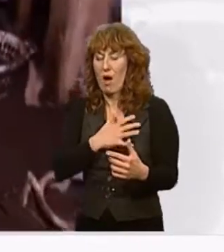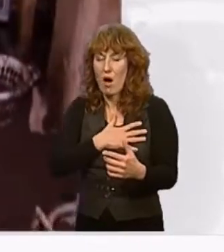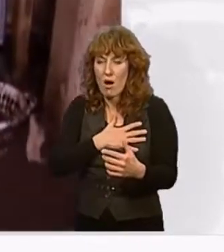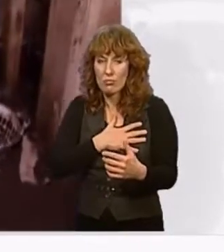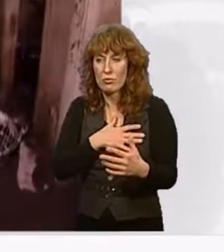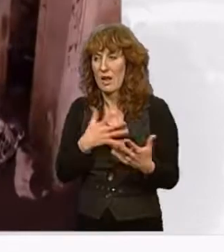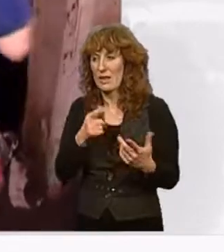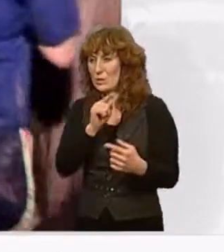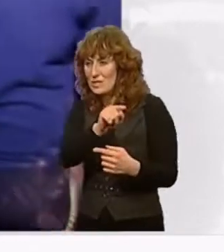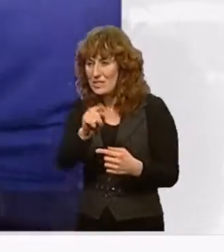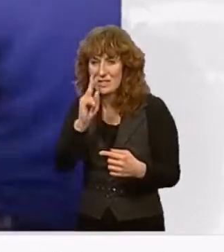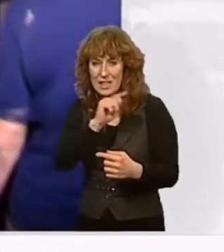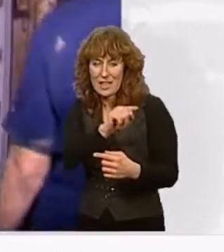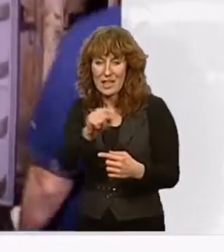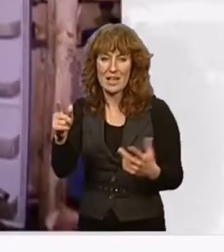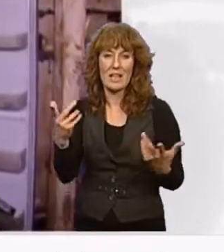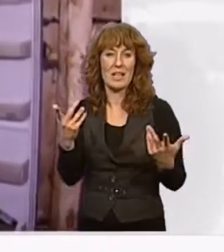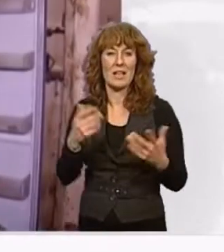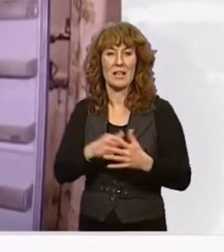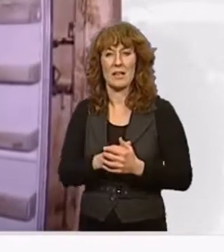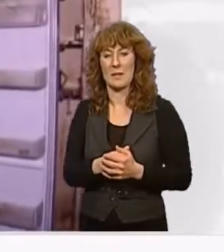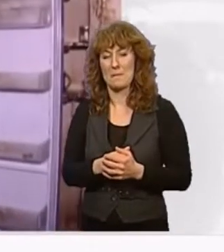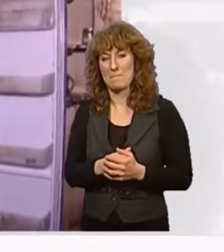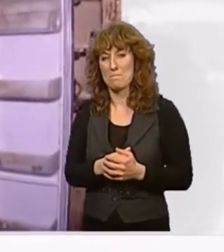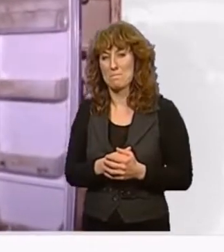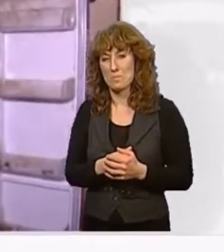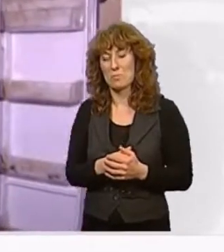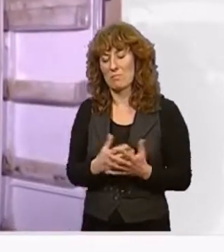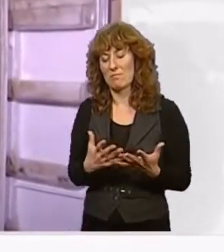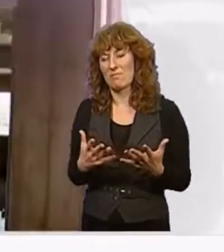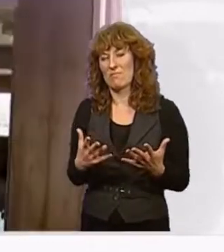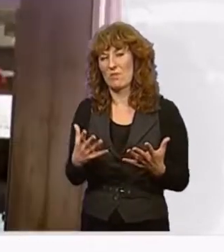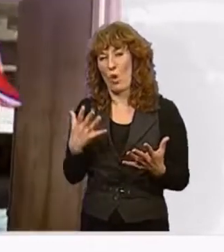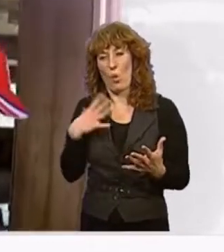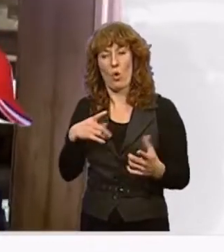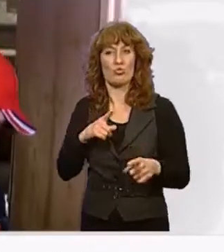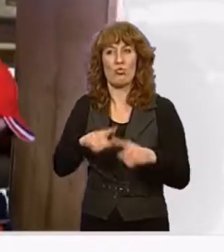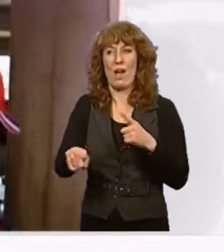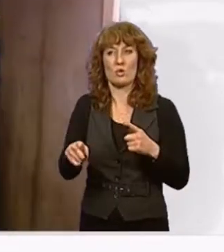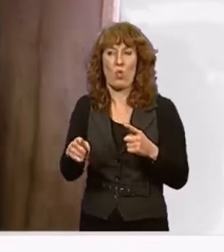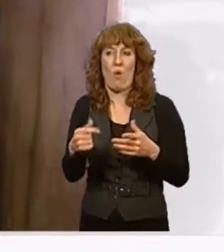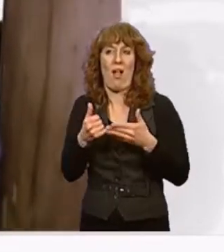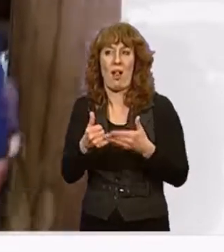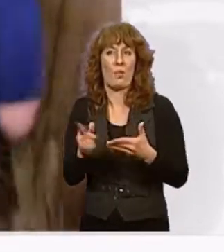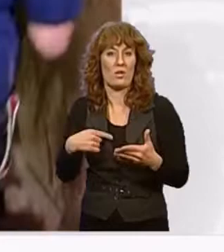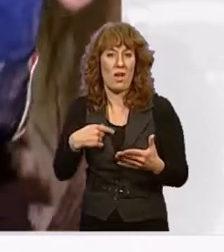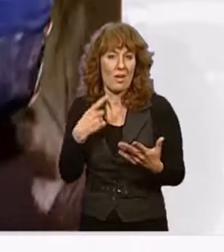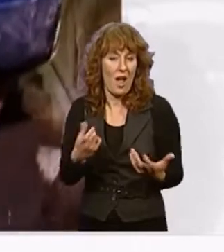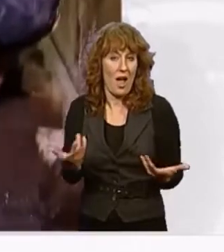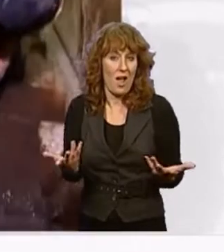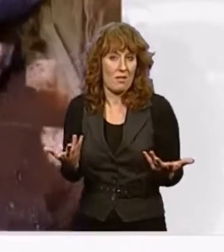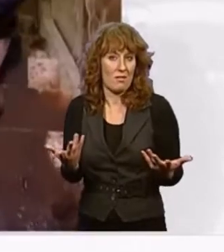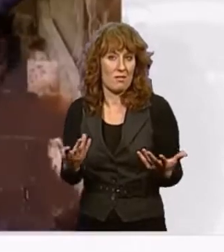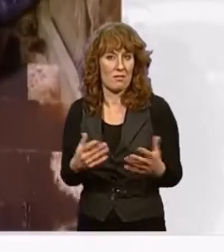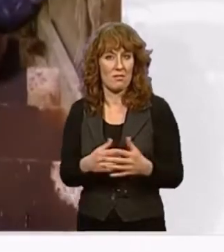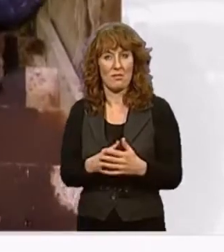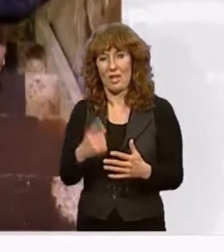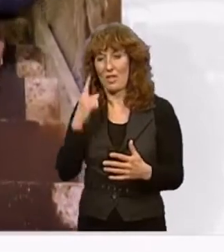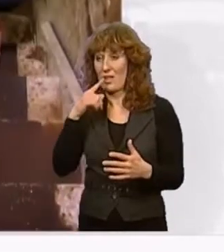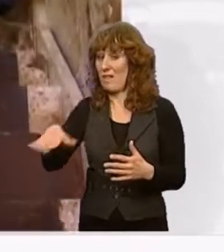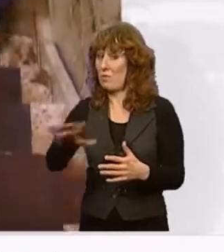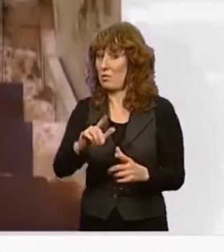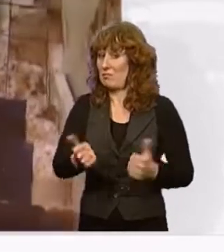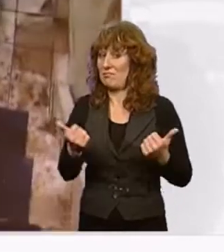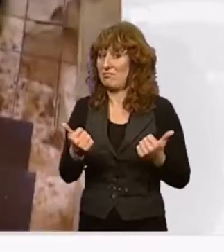the relief centres is heartbreaking as well. So, yeah, I just wanted to try and help as much as I could and I think everybody's doing a great